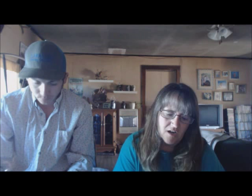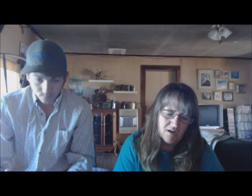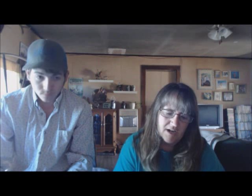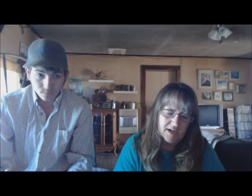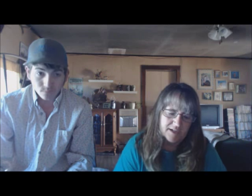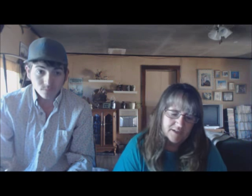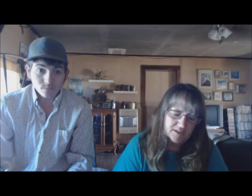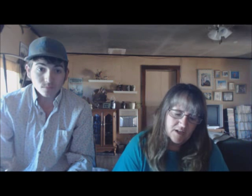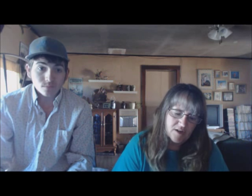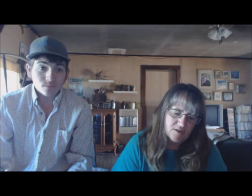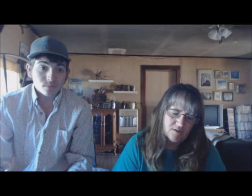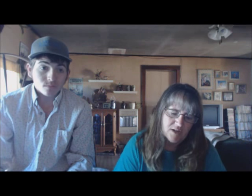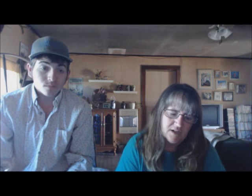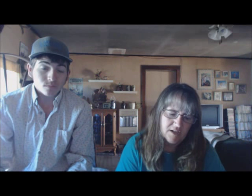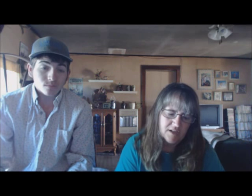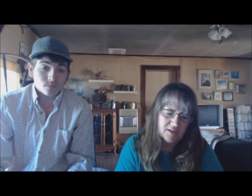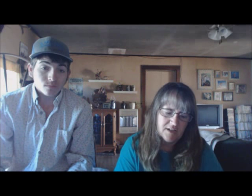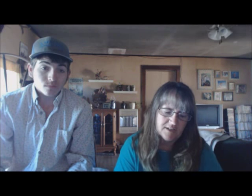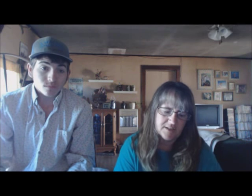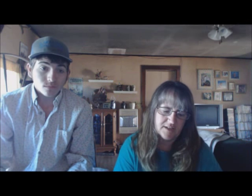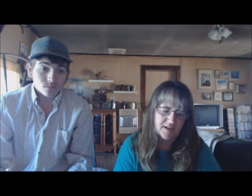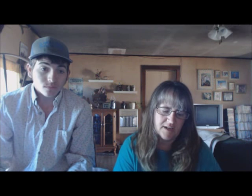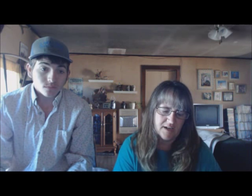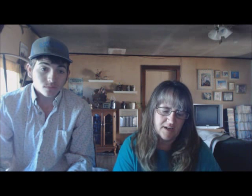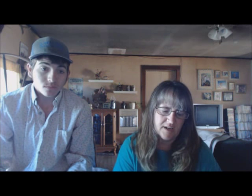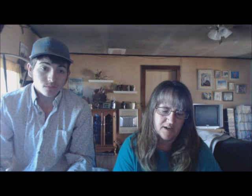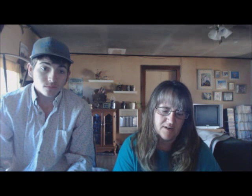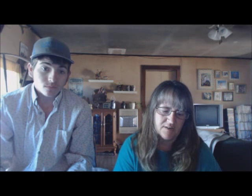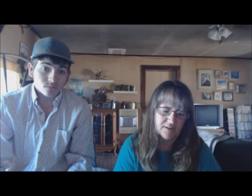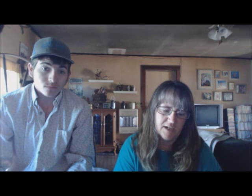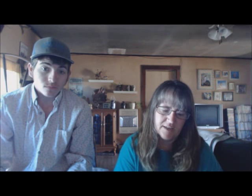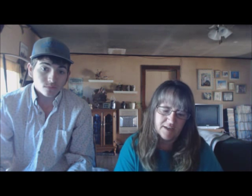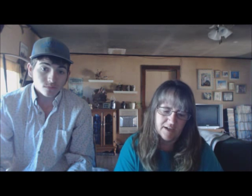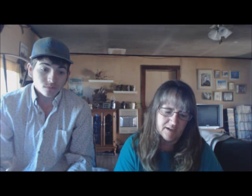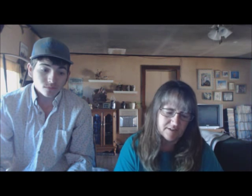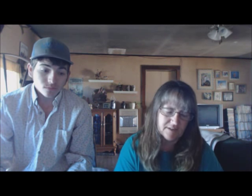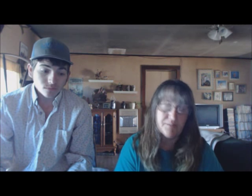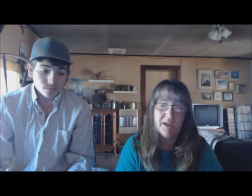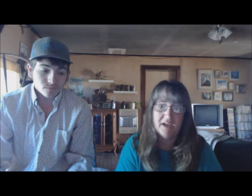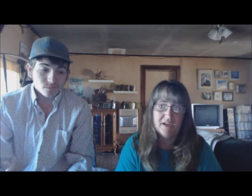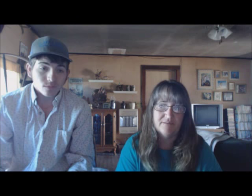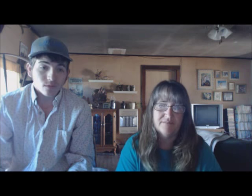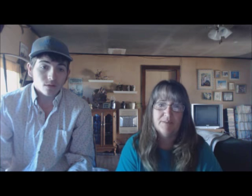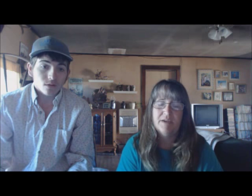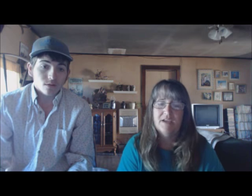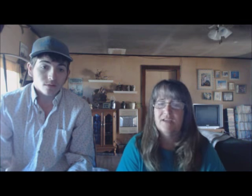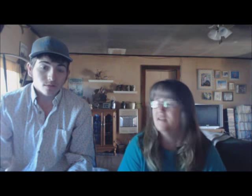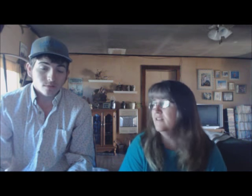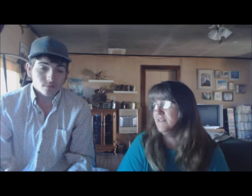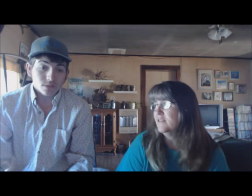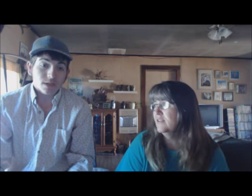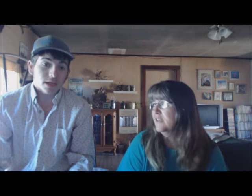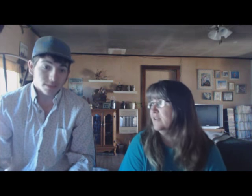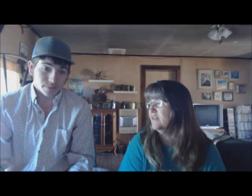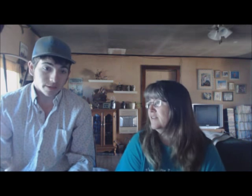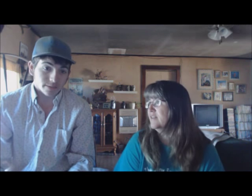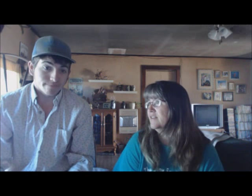All right, so, let's see here. Anything else? The pig, the pig is a pig.